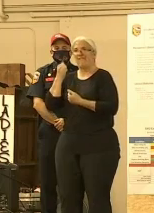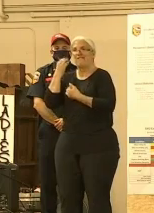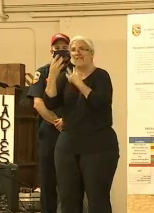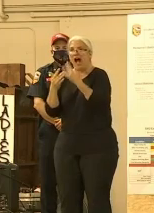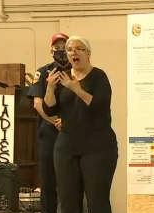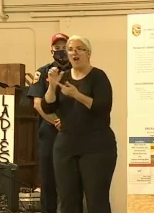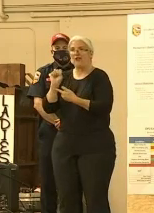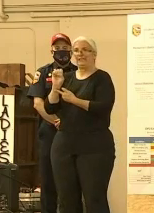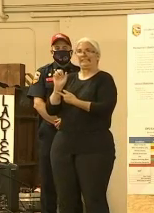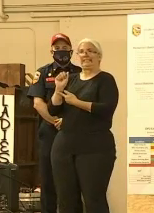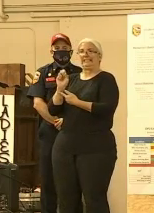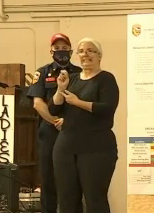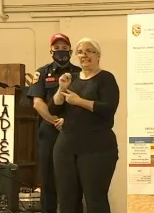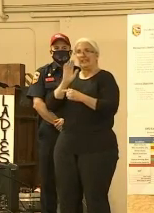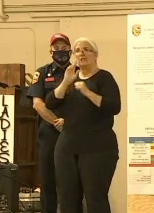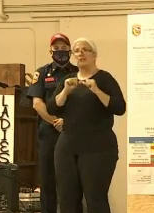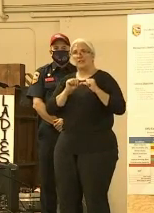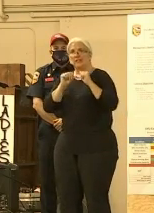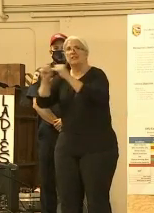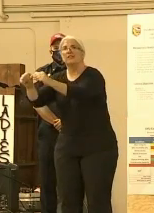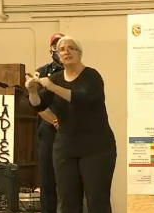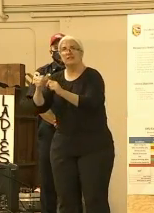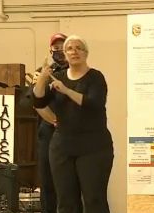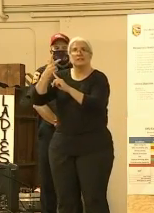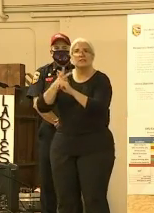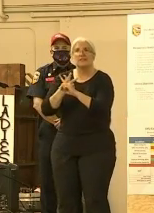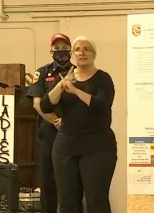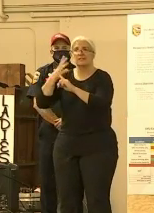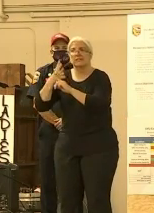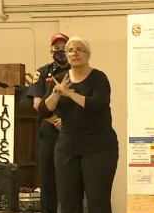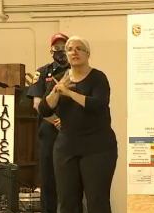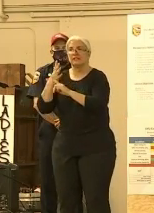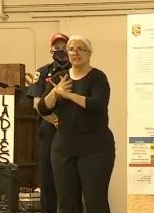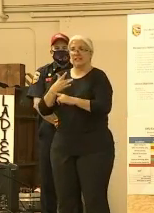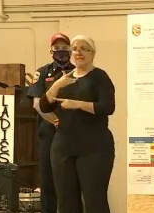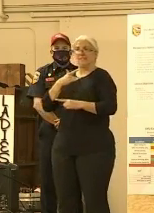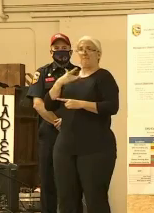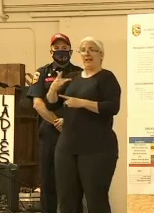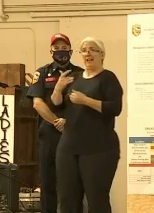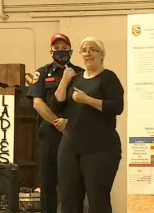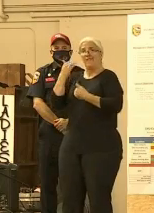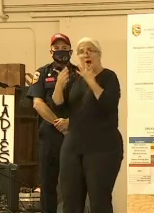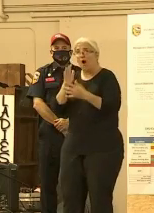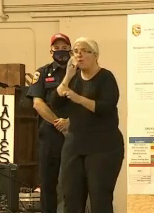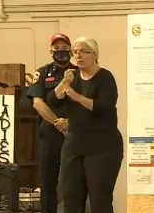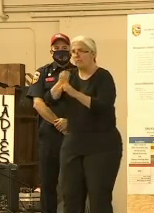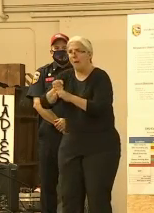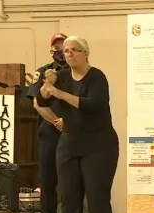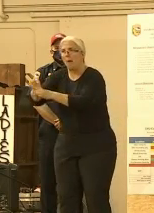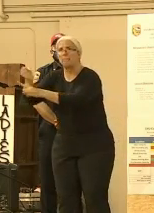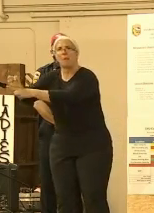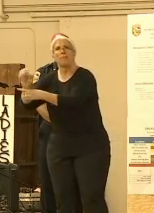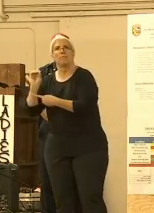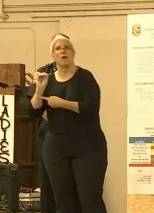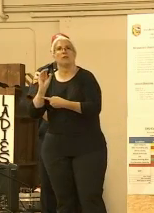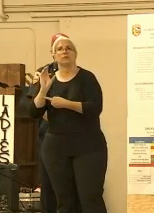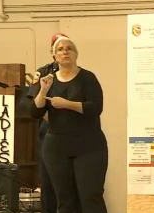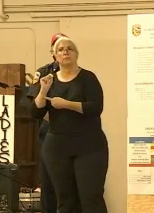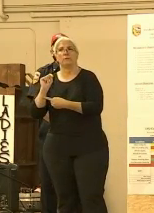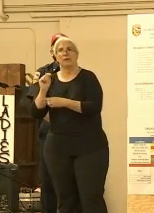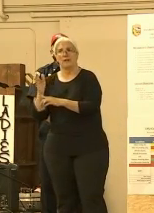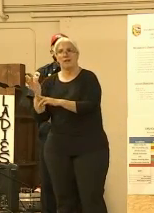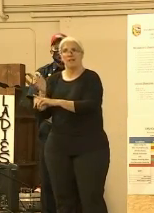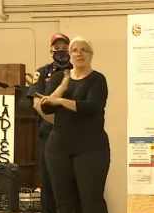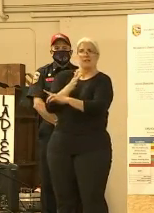we've had fires in October. We have a few more months of fire season. So I'm asking everyone, as